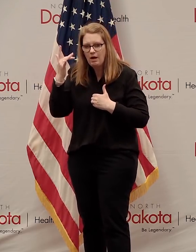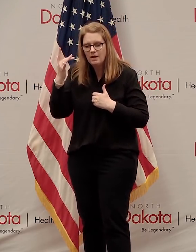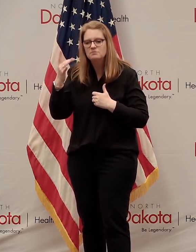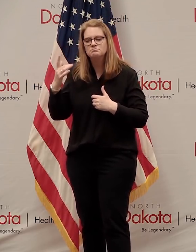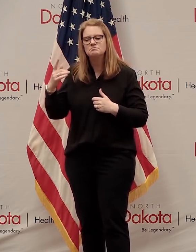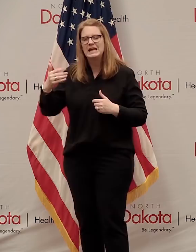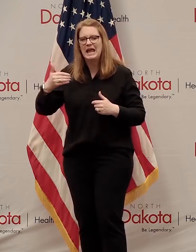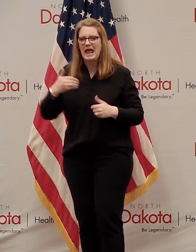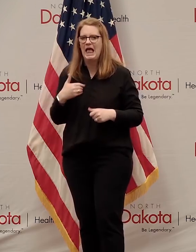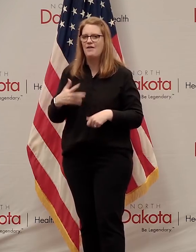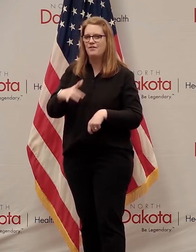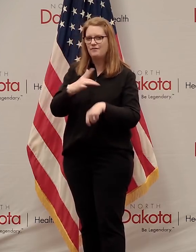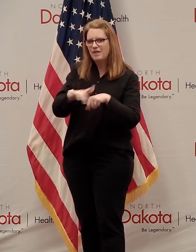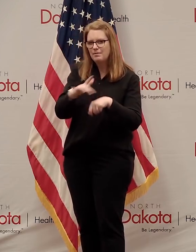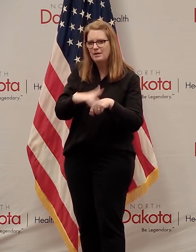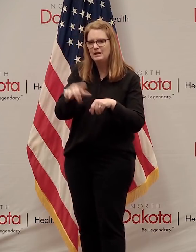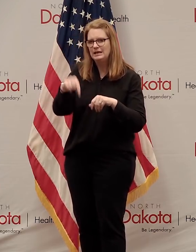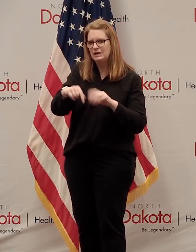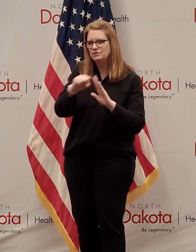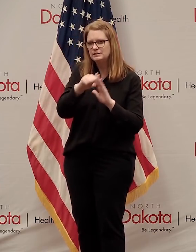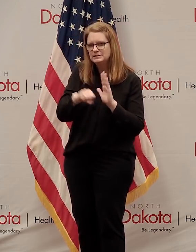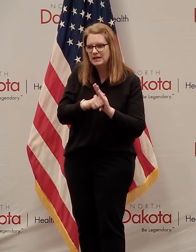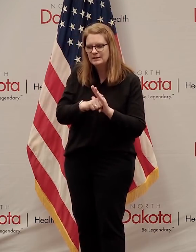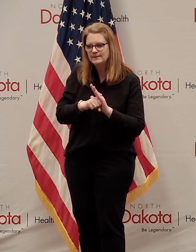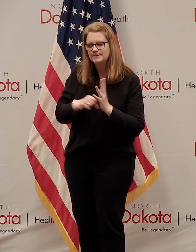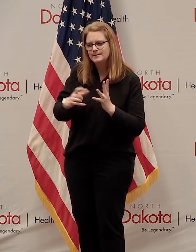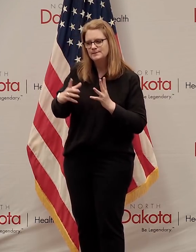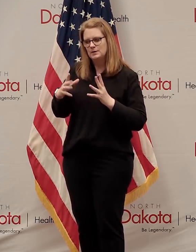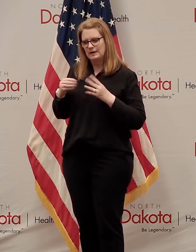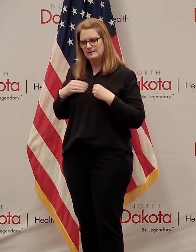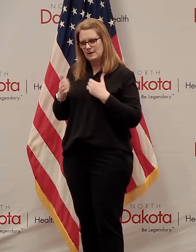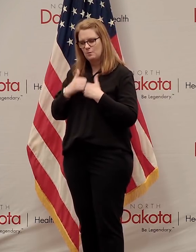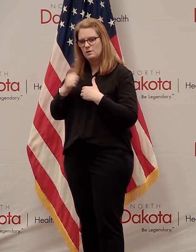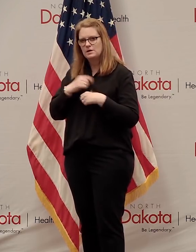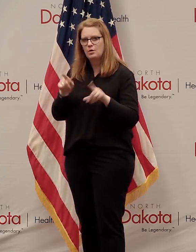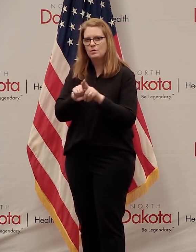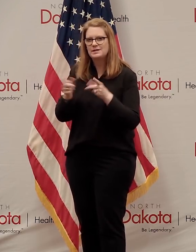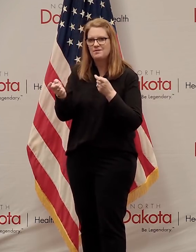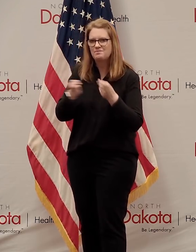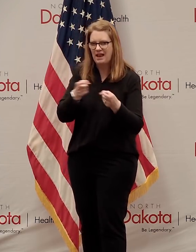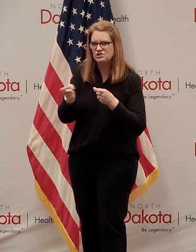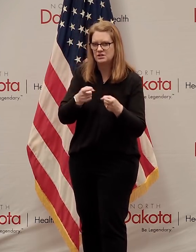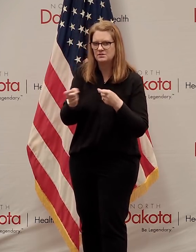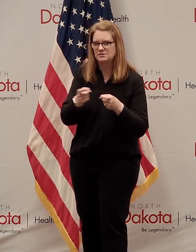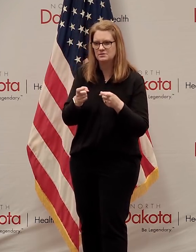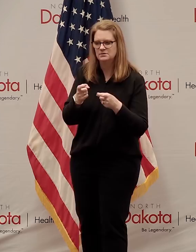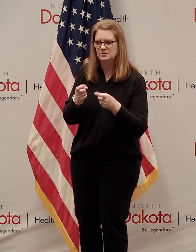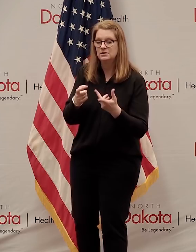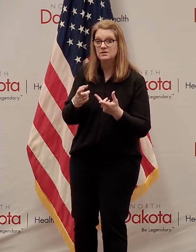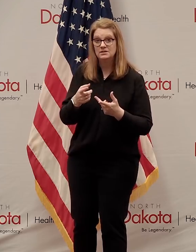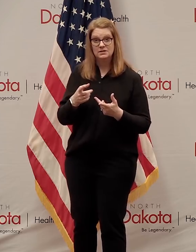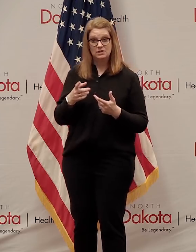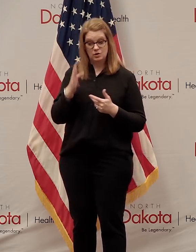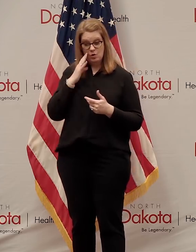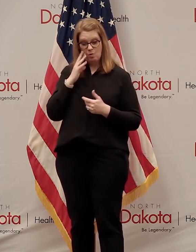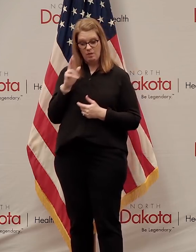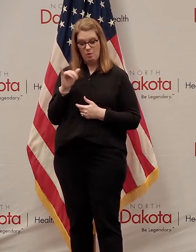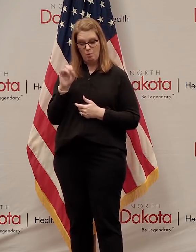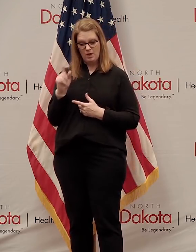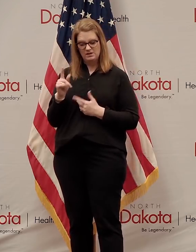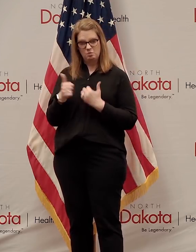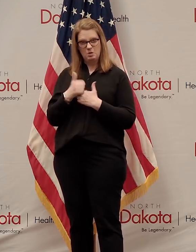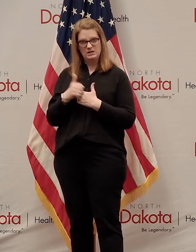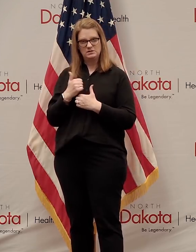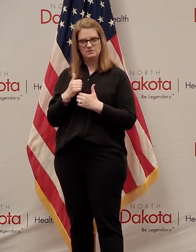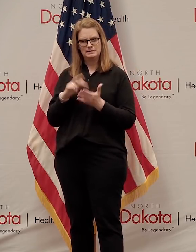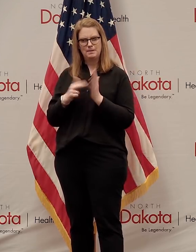state to be able to respond to those risks so we can take on more risks and then manage it. Because risk isn't about eliminating risk, it's about can you manage it? And I feel we're in